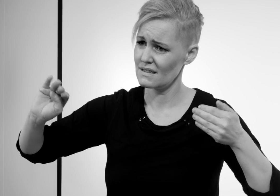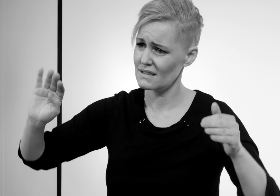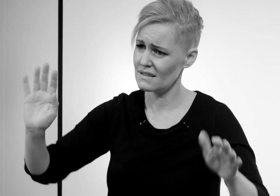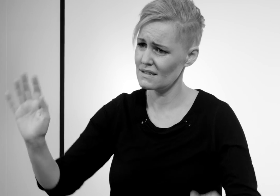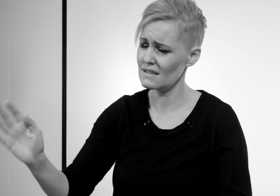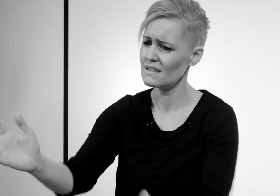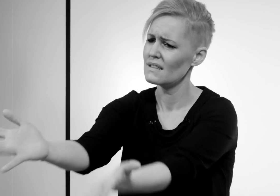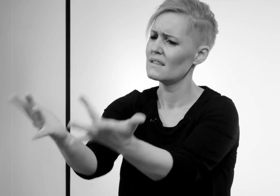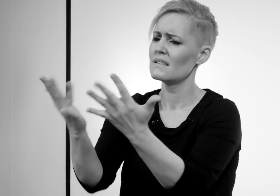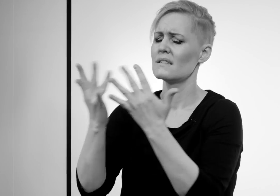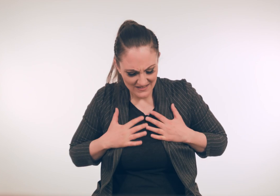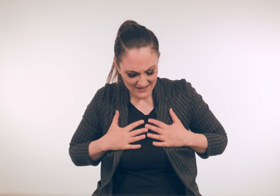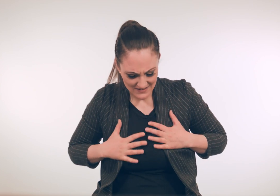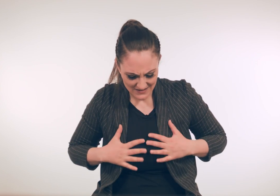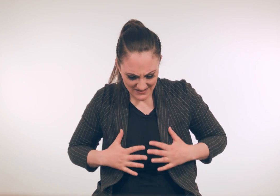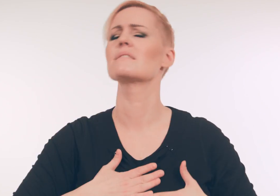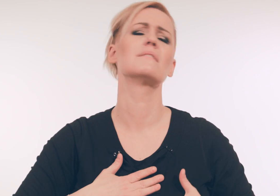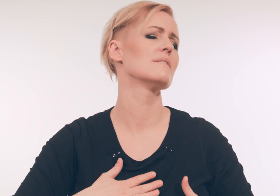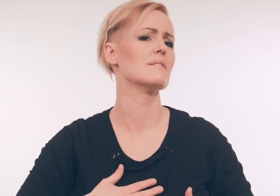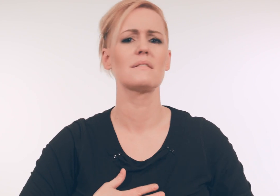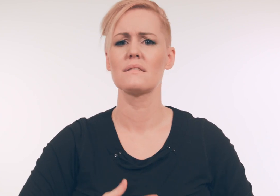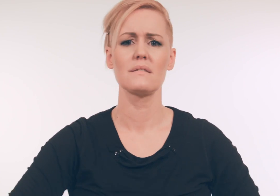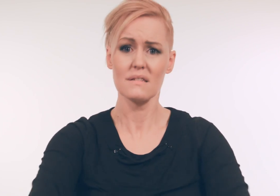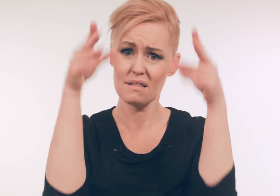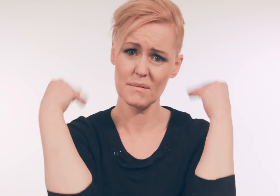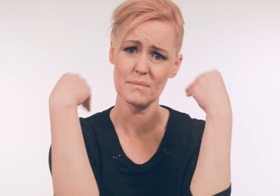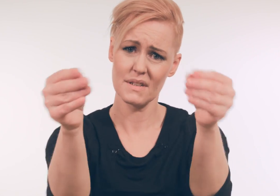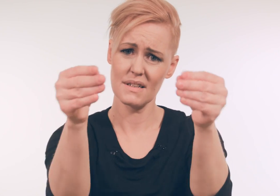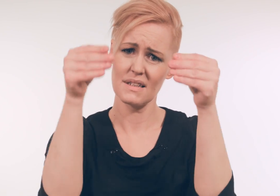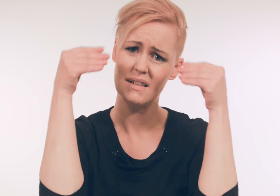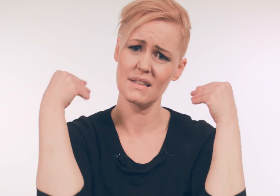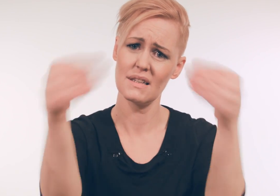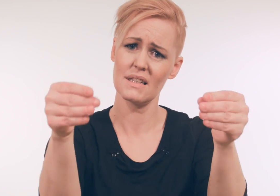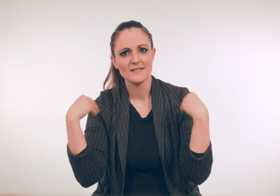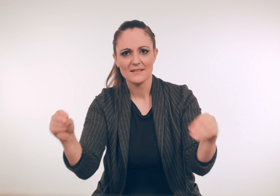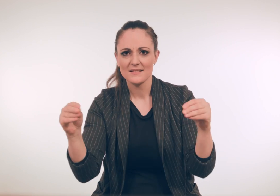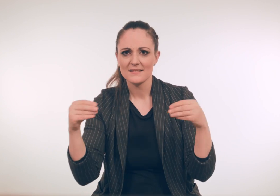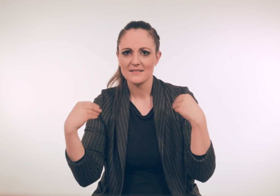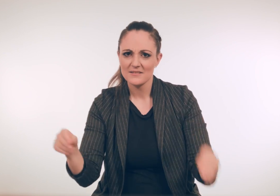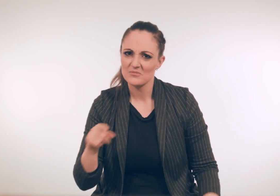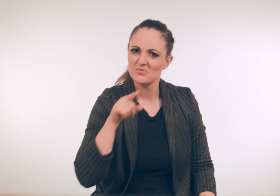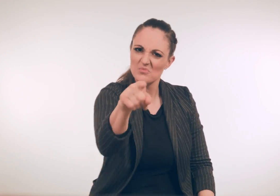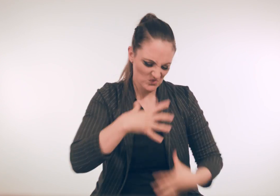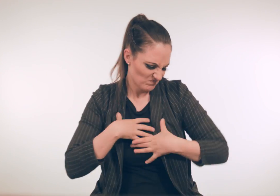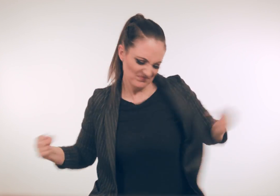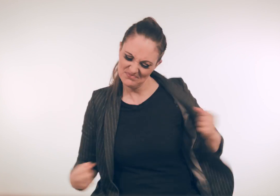but you make me feel like Paper, you